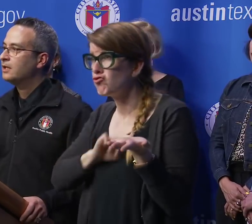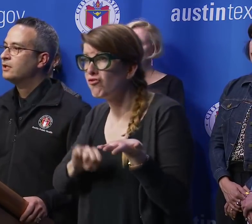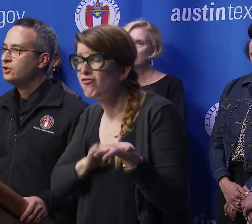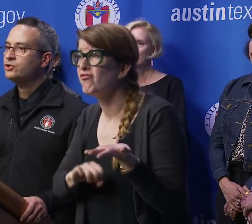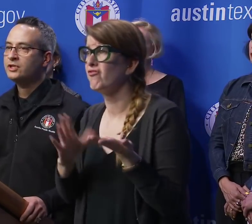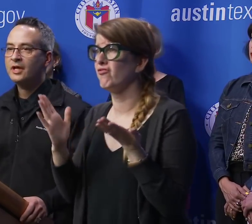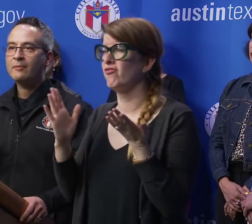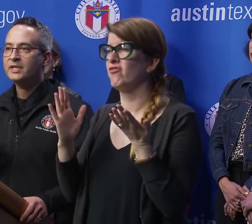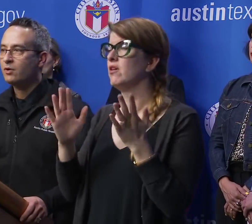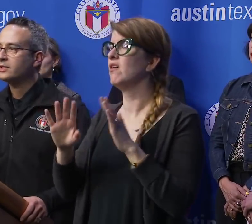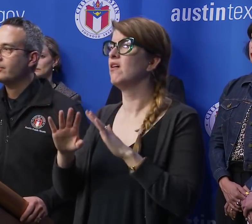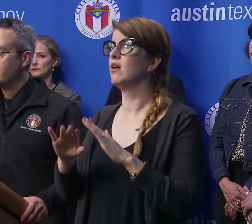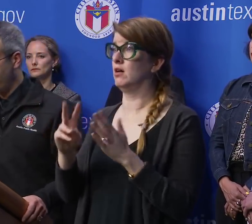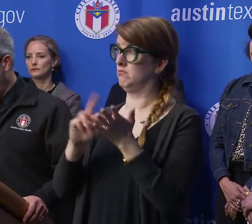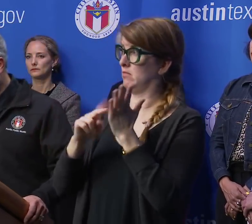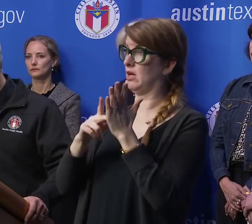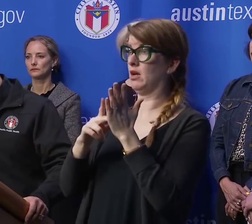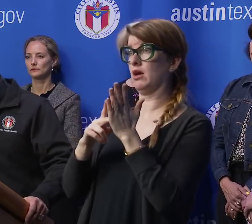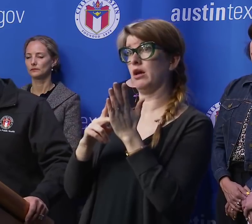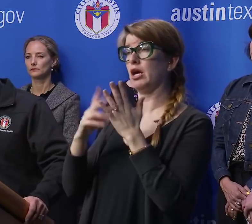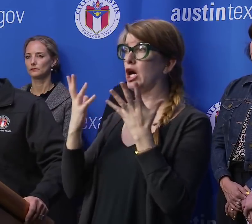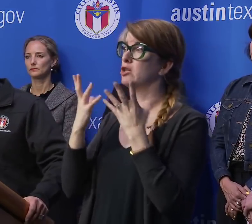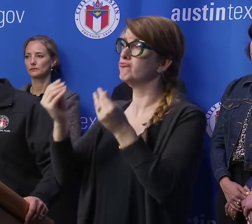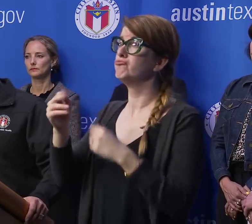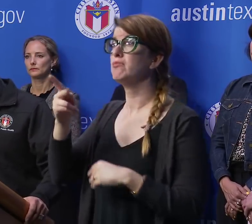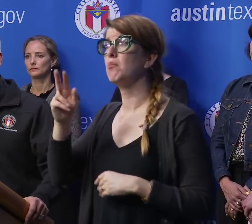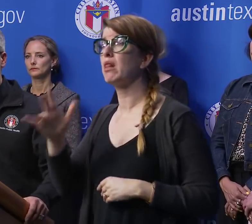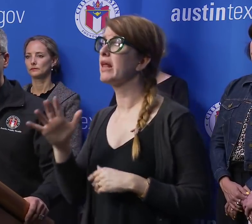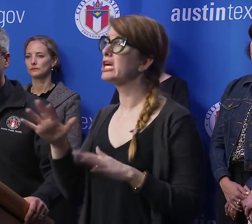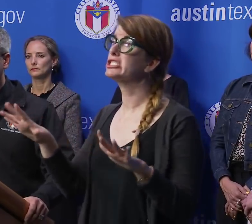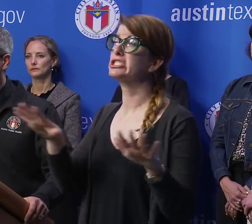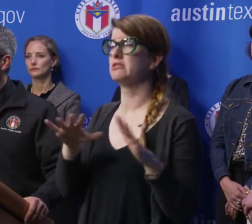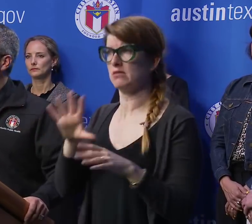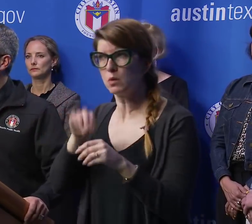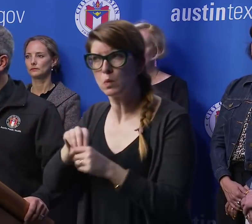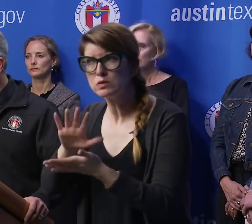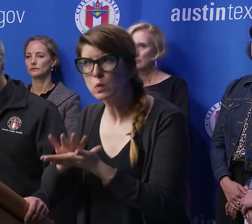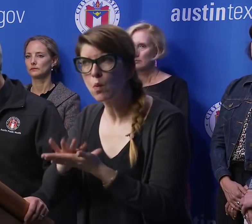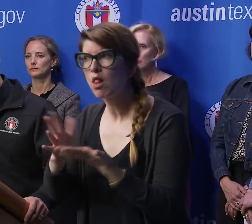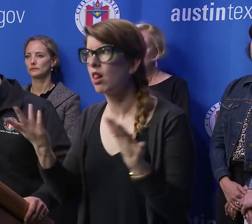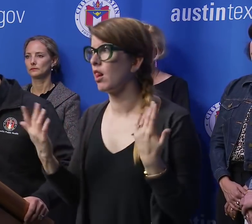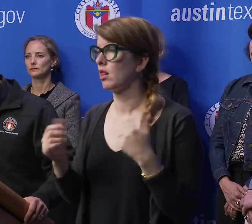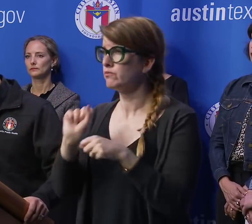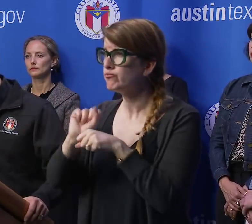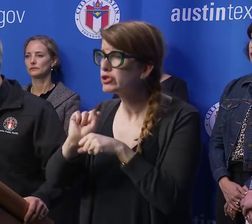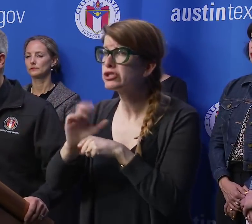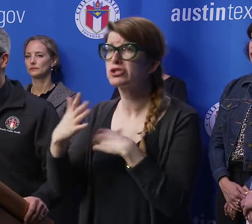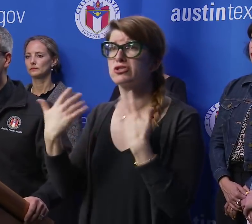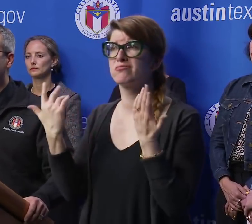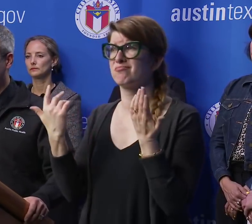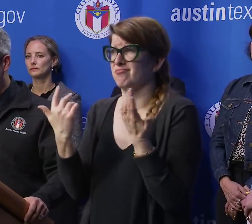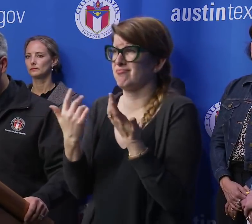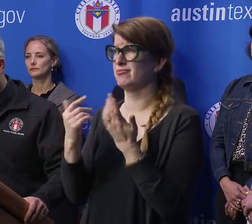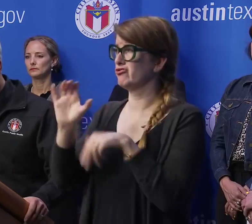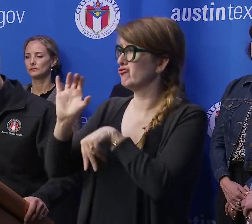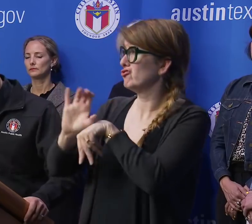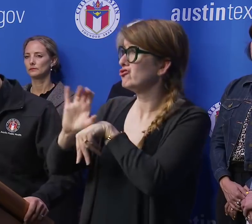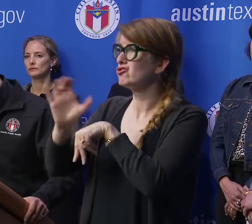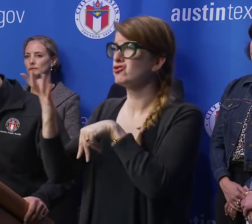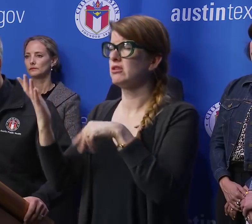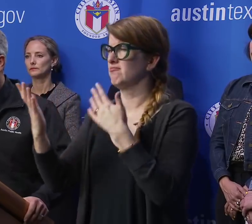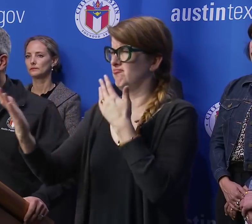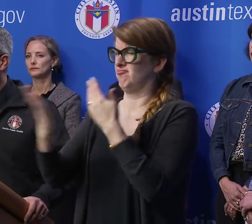you should not be going to public places. This includes school. This includes work. This includes church.